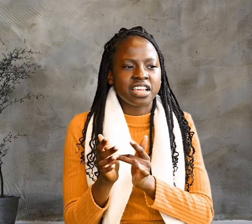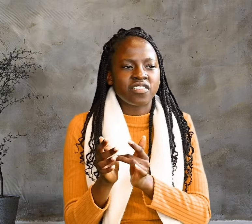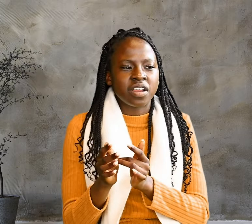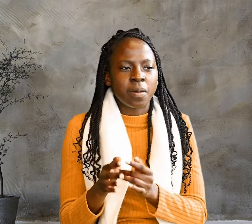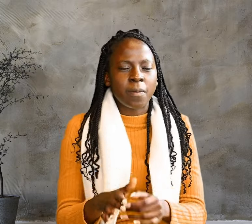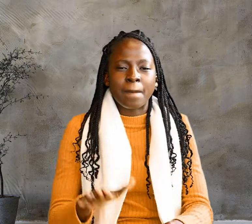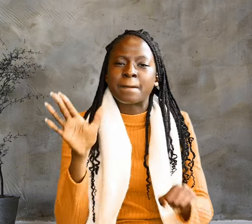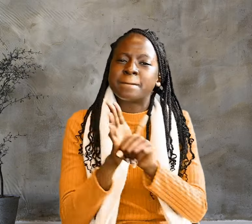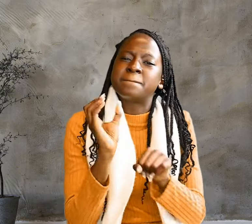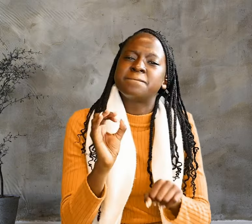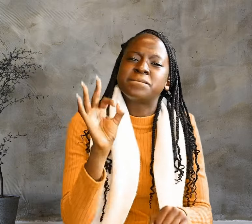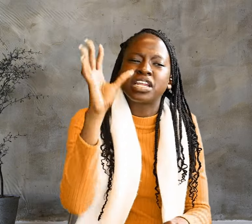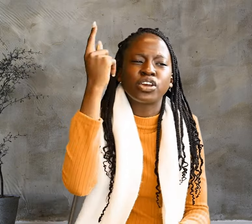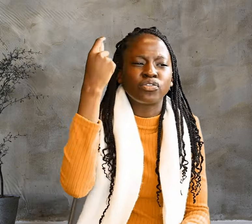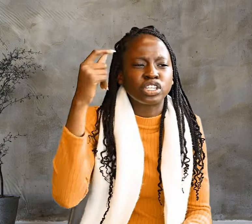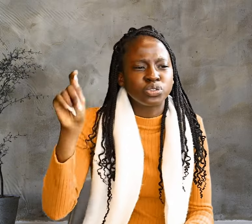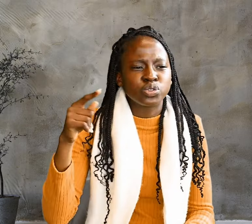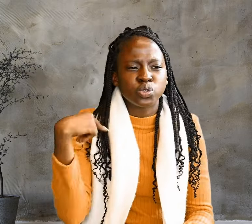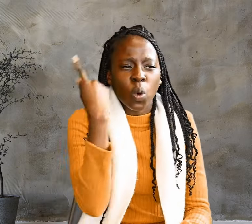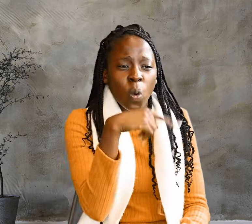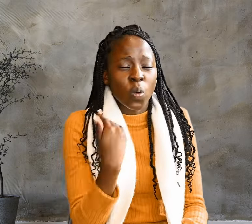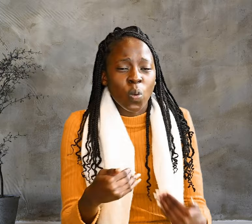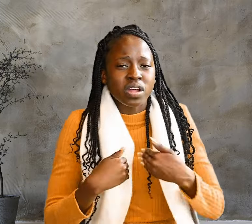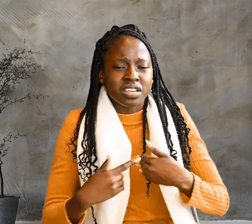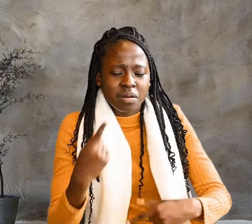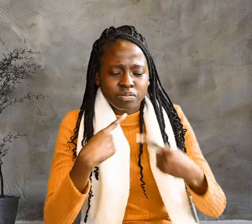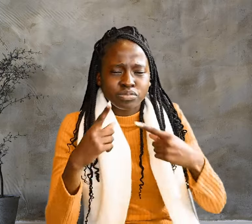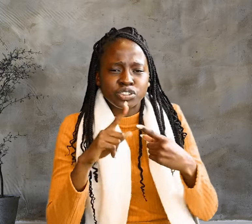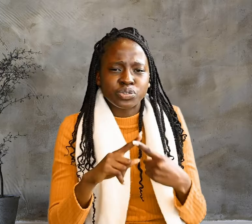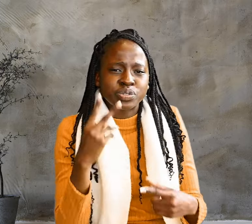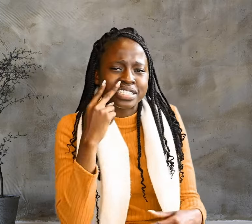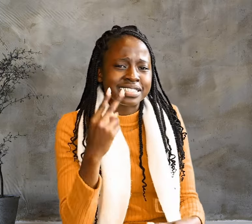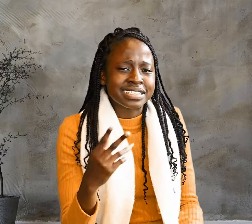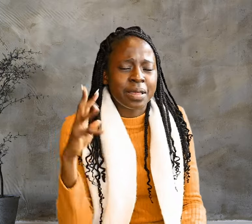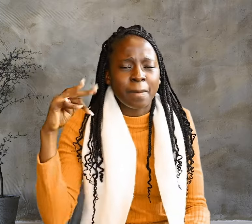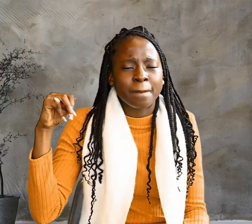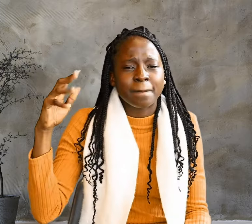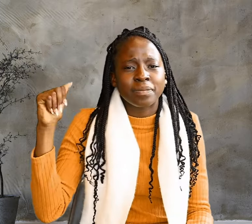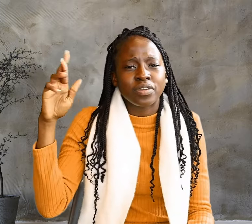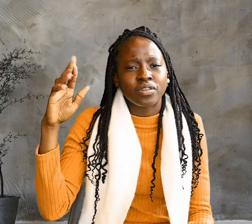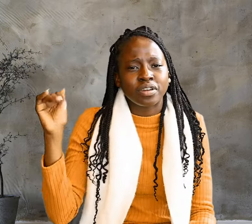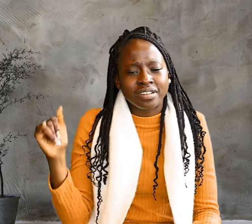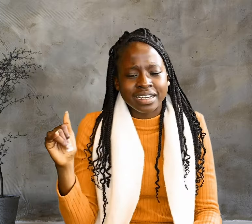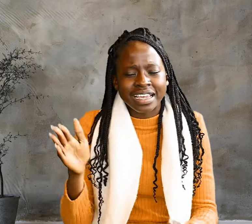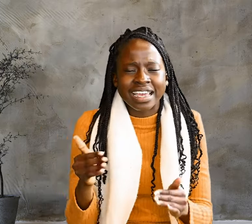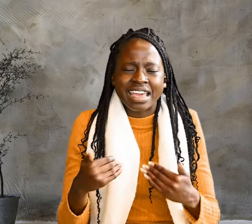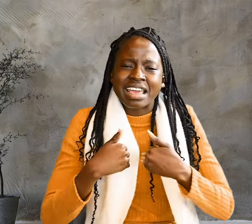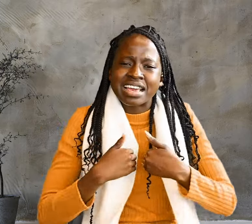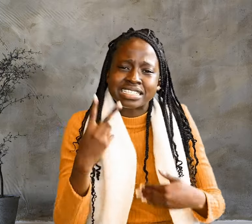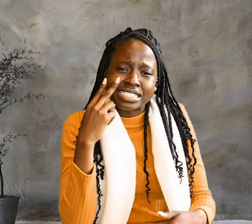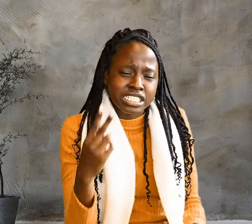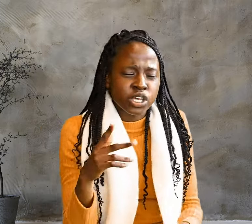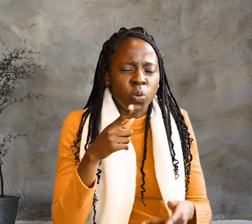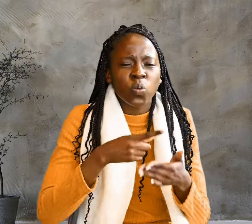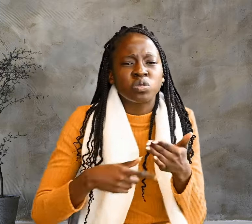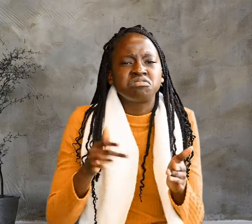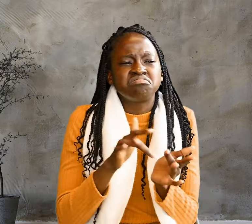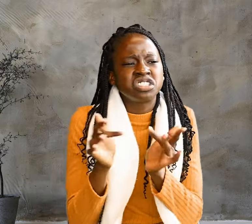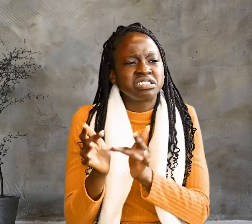Therefore, many of the Jews who had come to visit Mary and had seen what Jesus did believed in